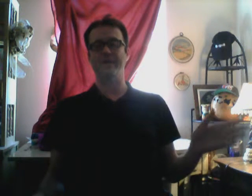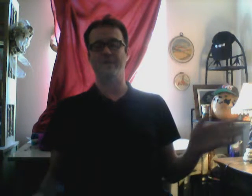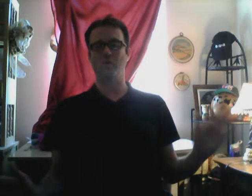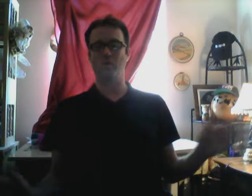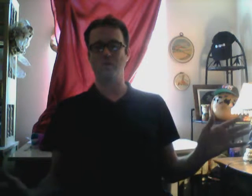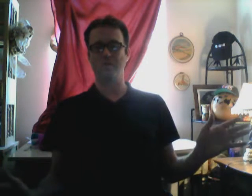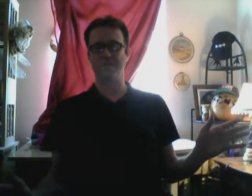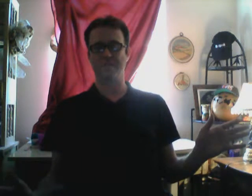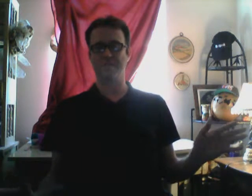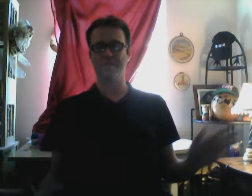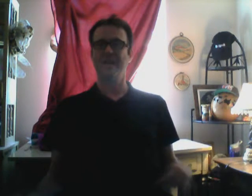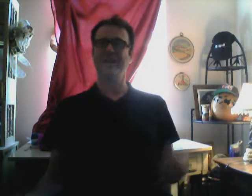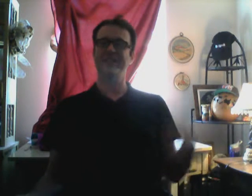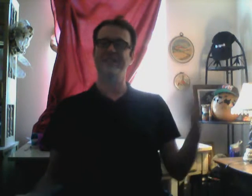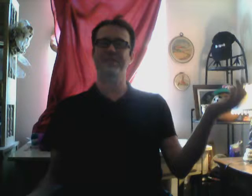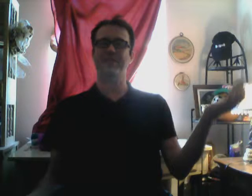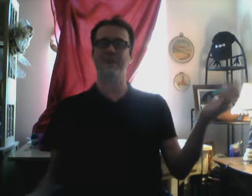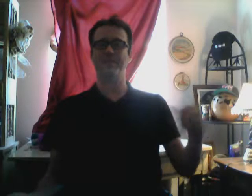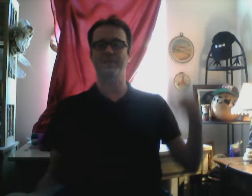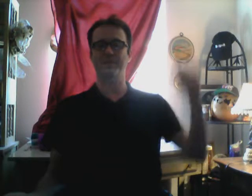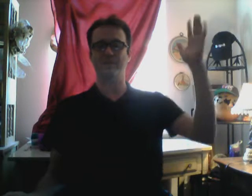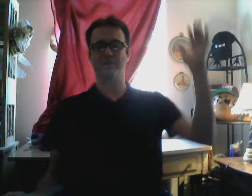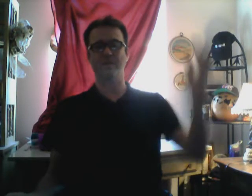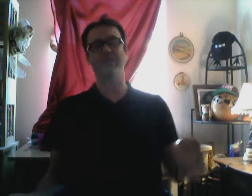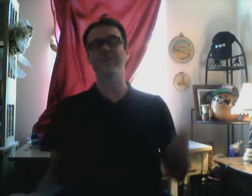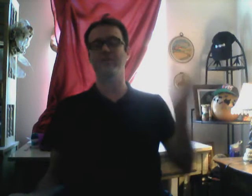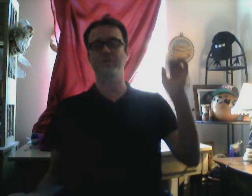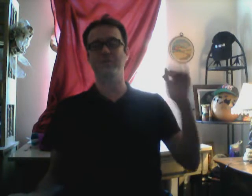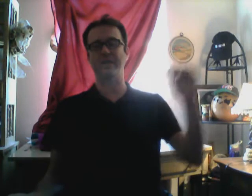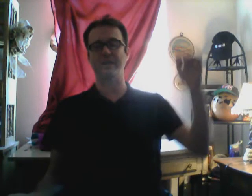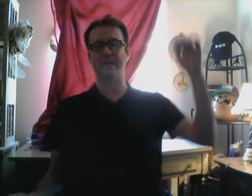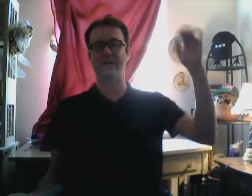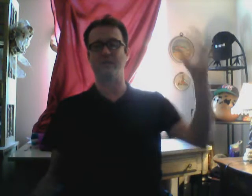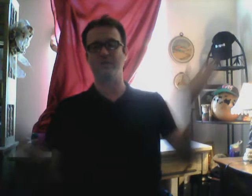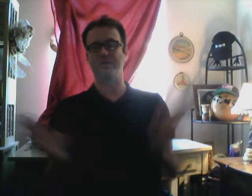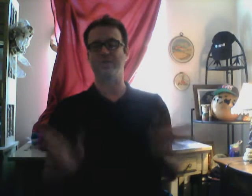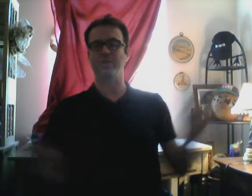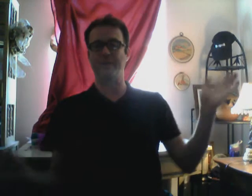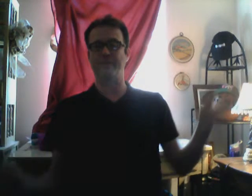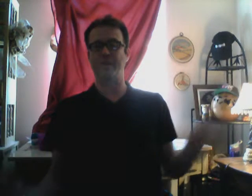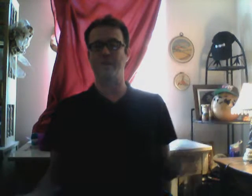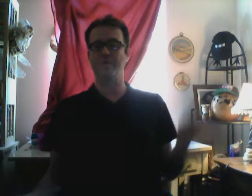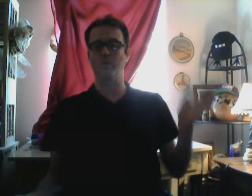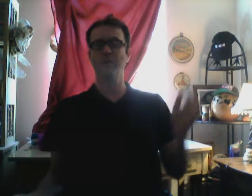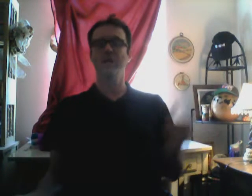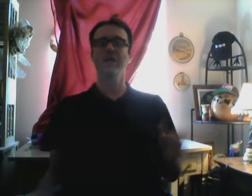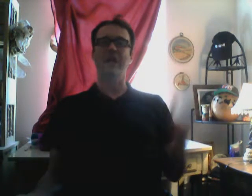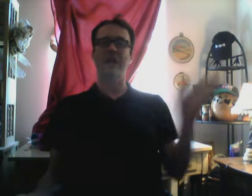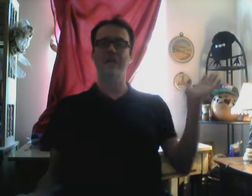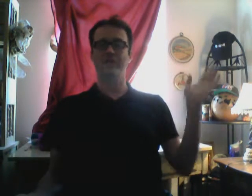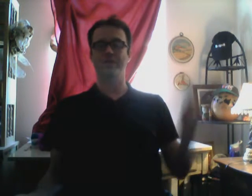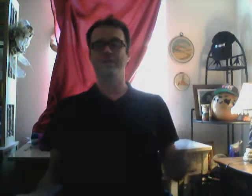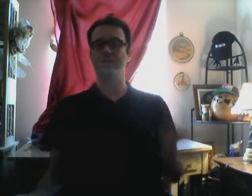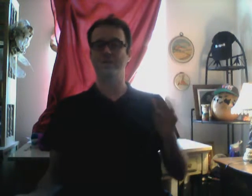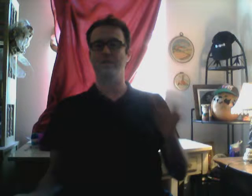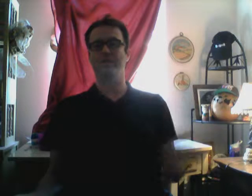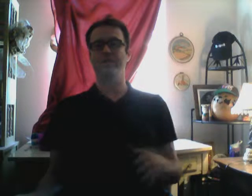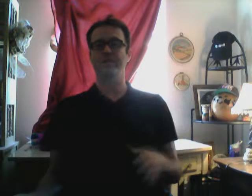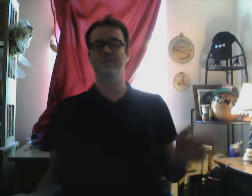for the whole system. And then it's a competition thing, but there are so many levels and so many variable hydro dimensions of this,